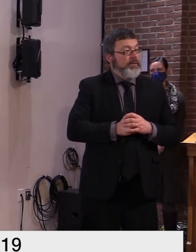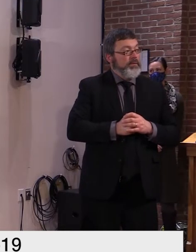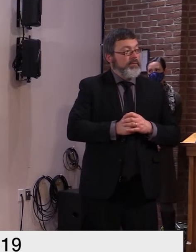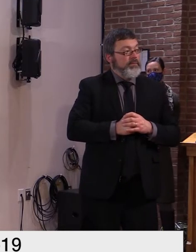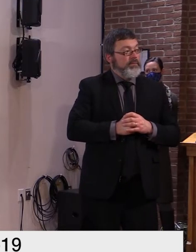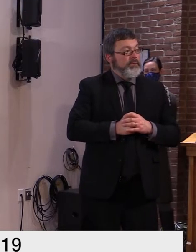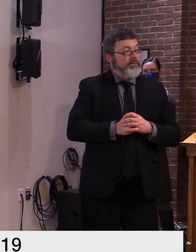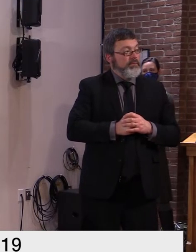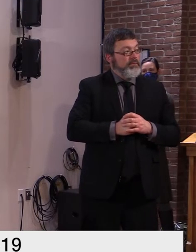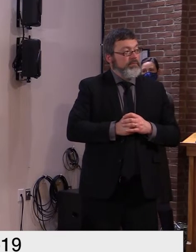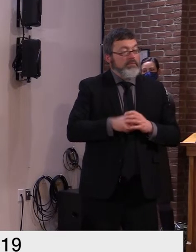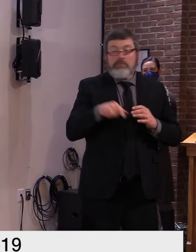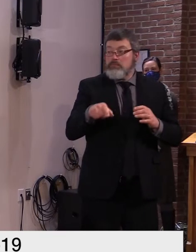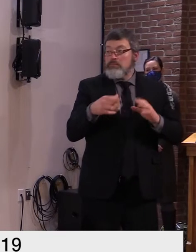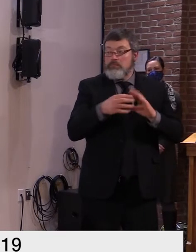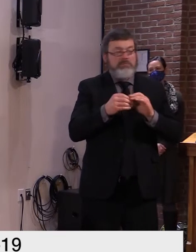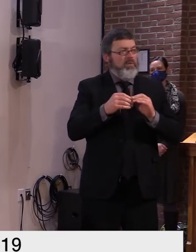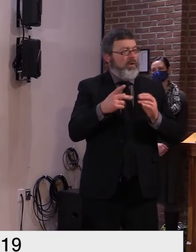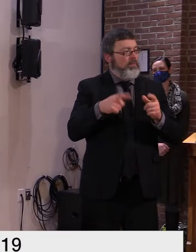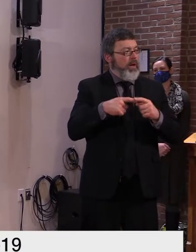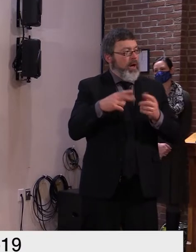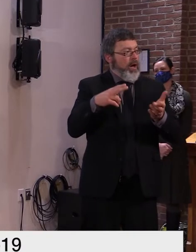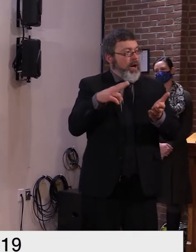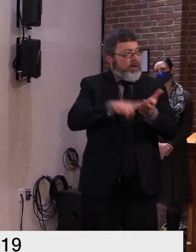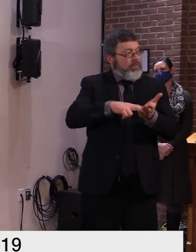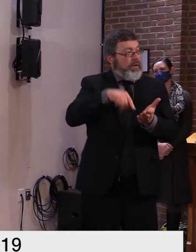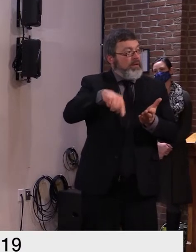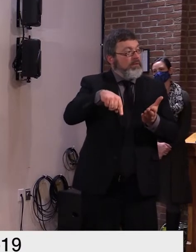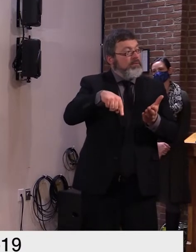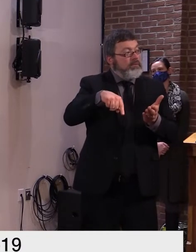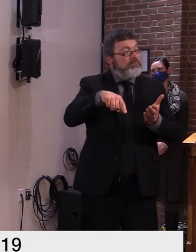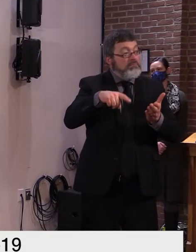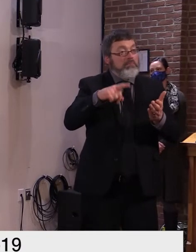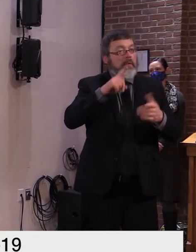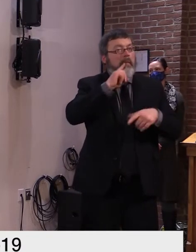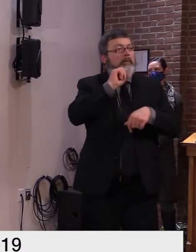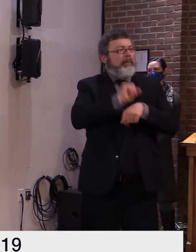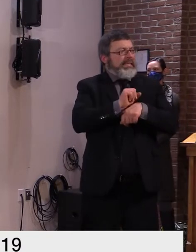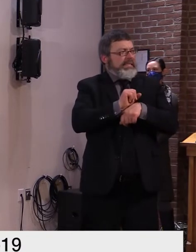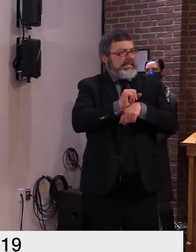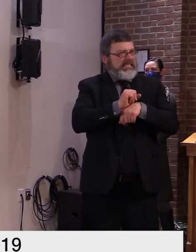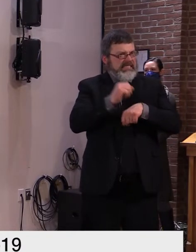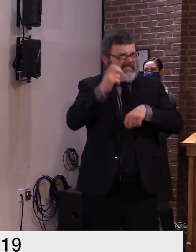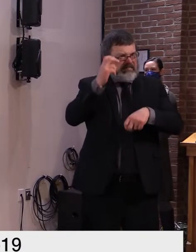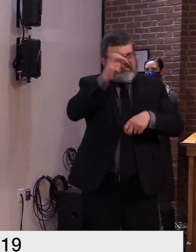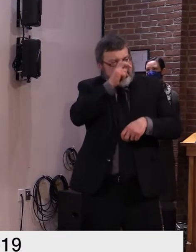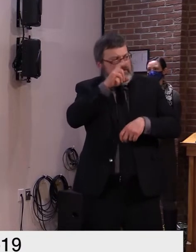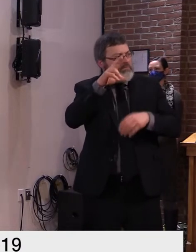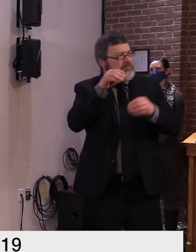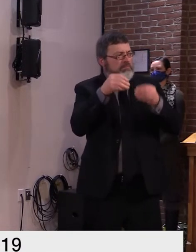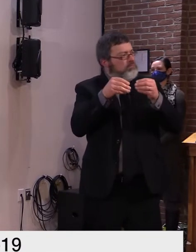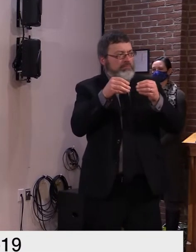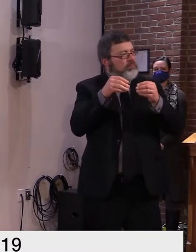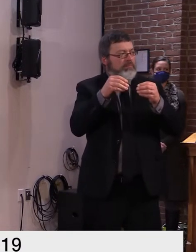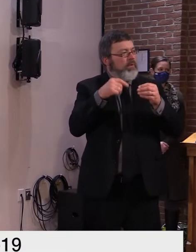to pivot to different needs however the primary focus is providing staffing to long-term uh care facility